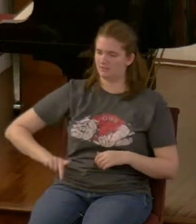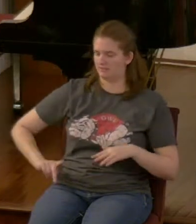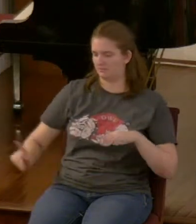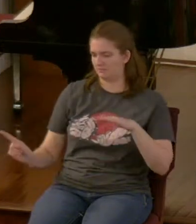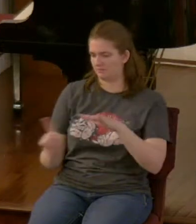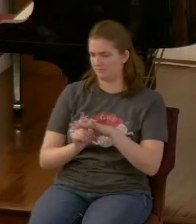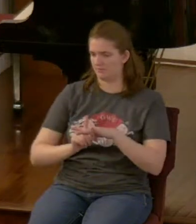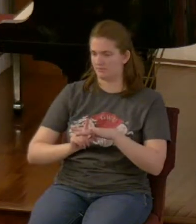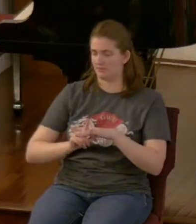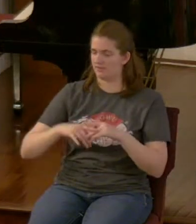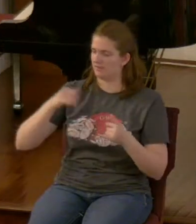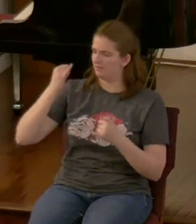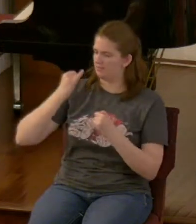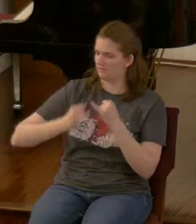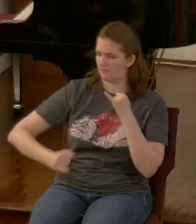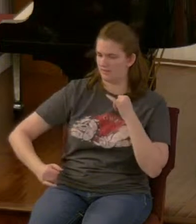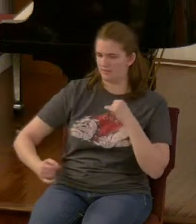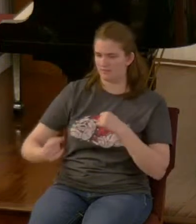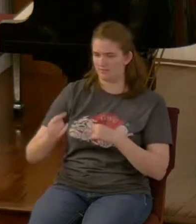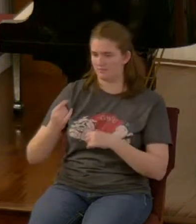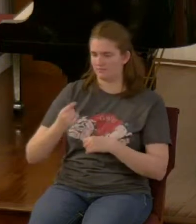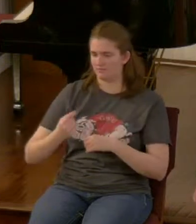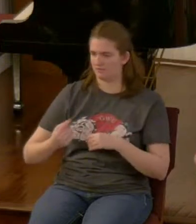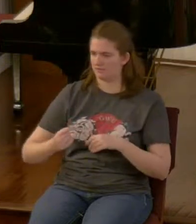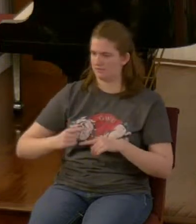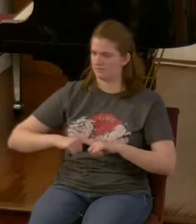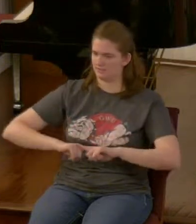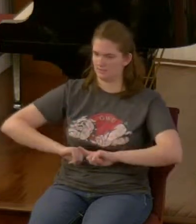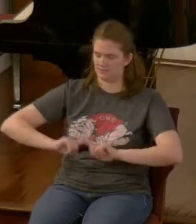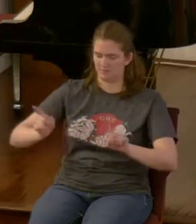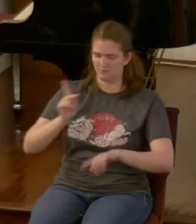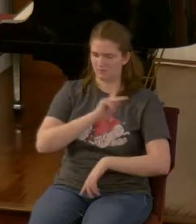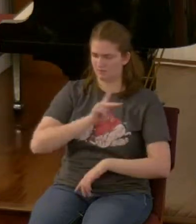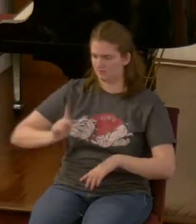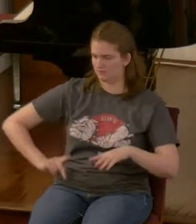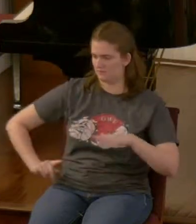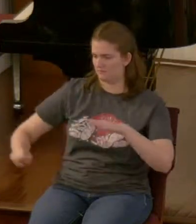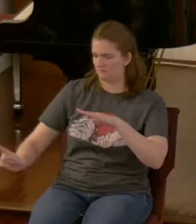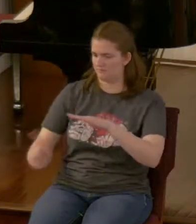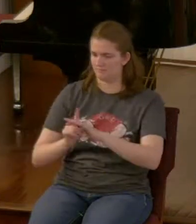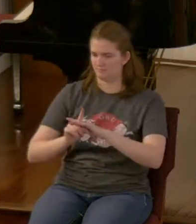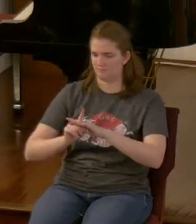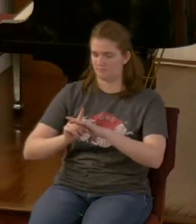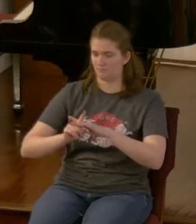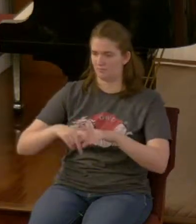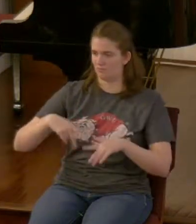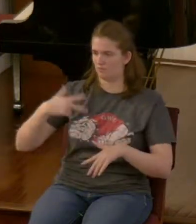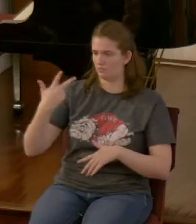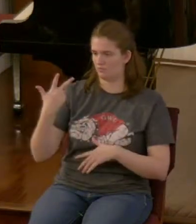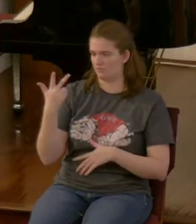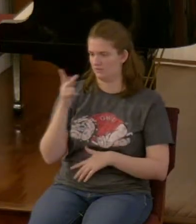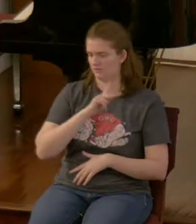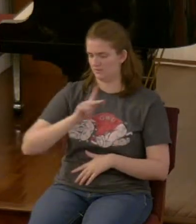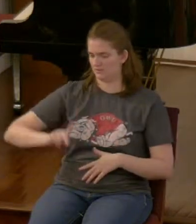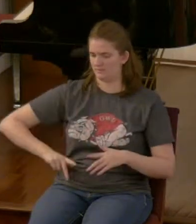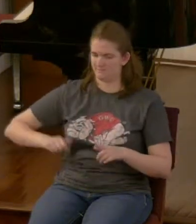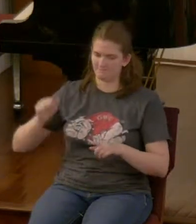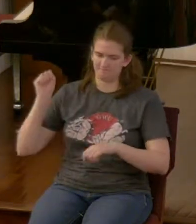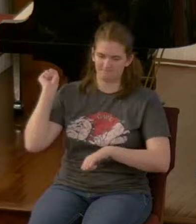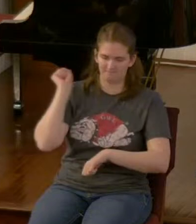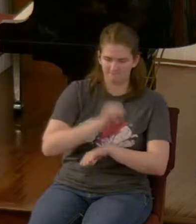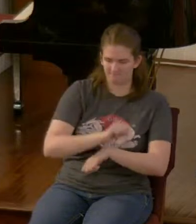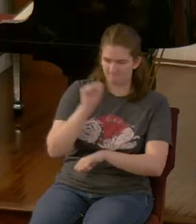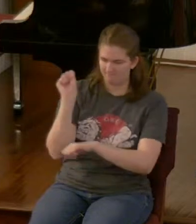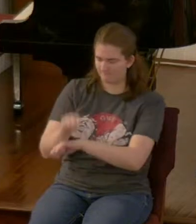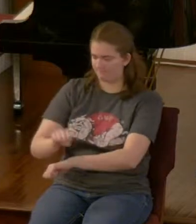and he will be different from the previous ones and will subdue three kings he will speak out against the most high and wear